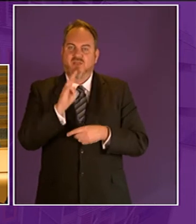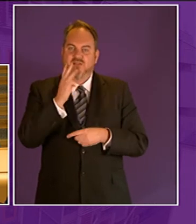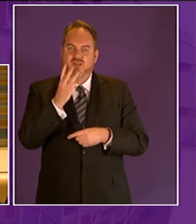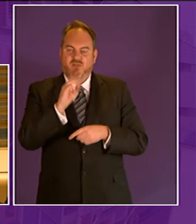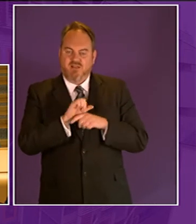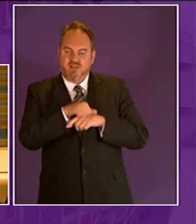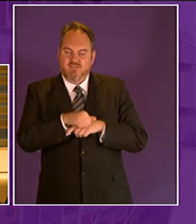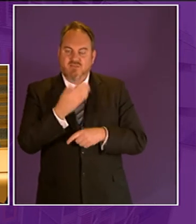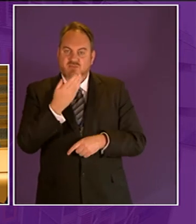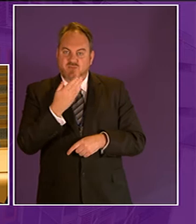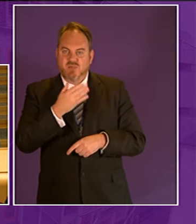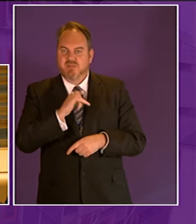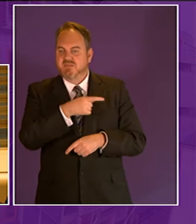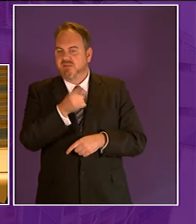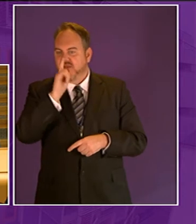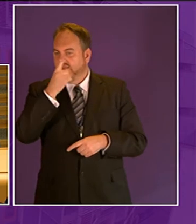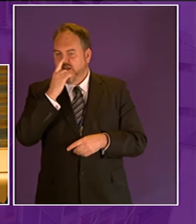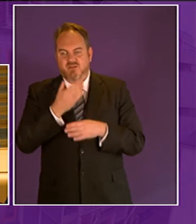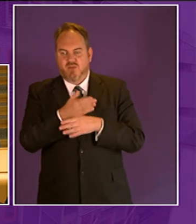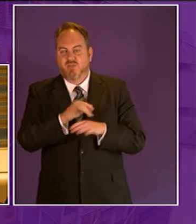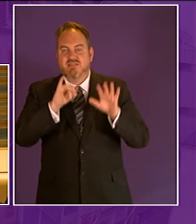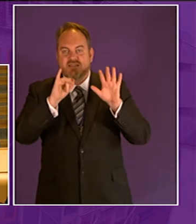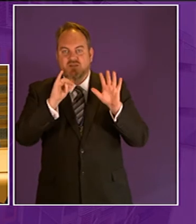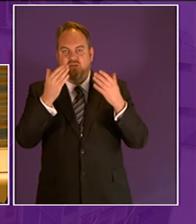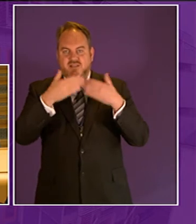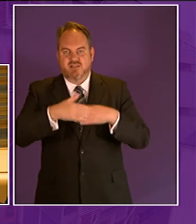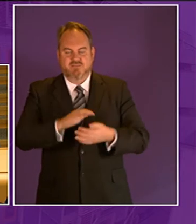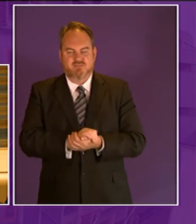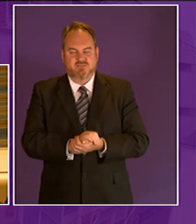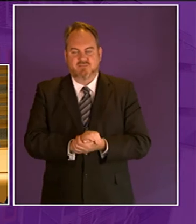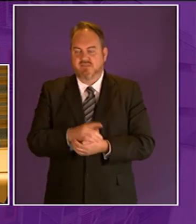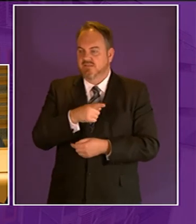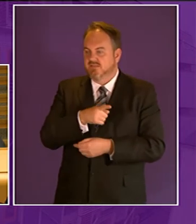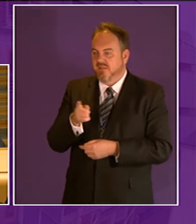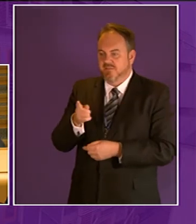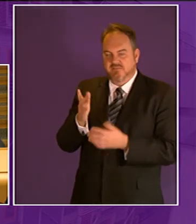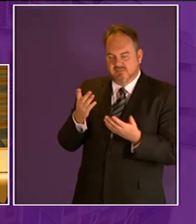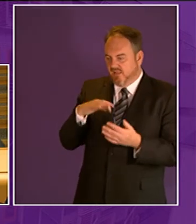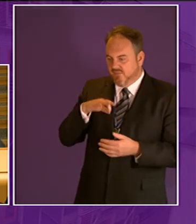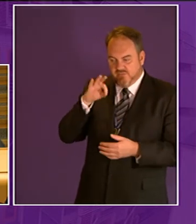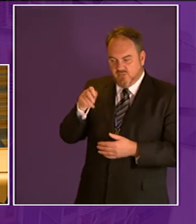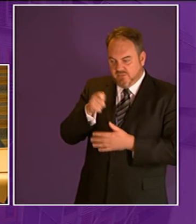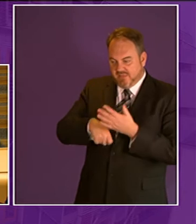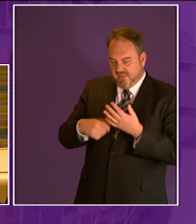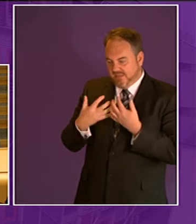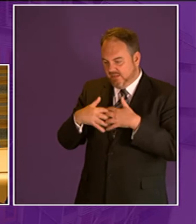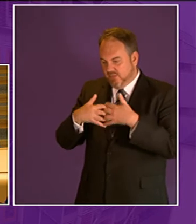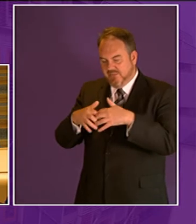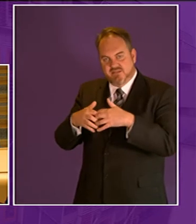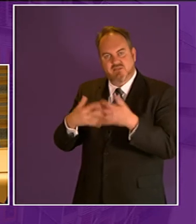challenging these are these pupils are not expected to buy kit because this would be a barrier to participation sweatshirts are now handed out to all